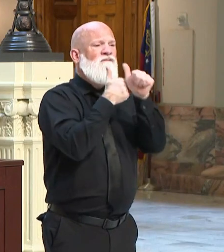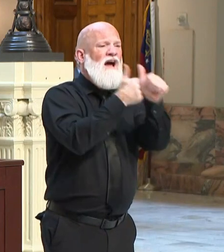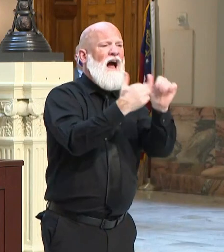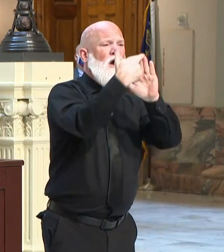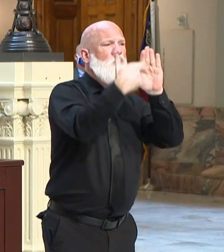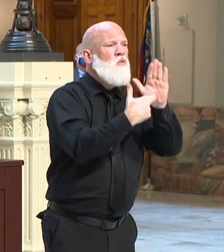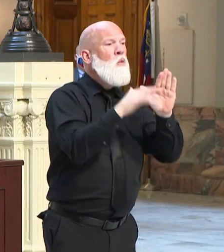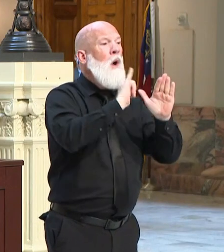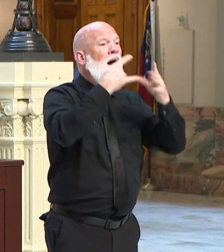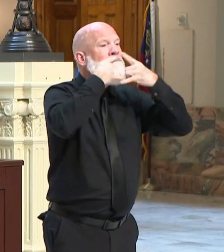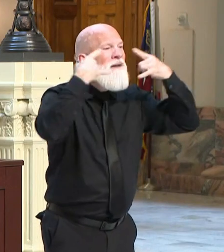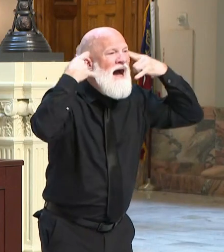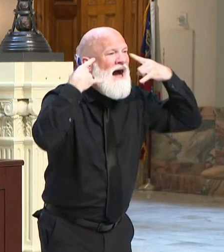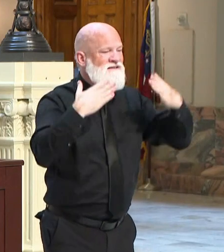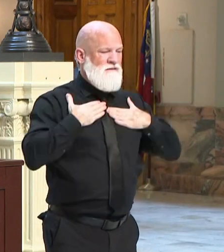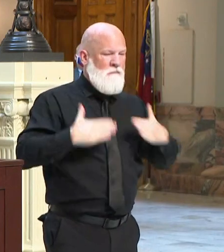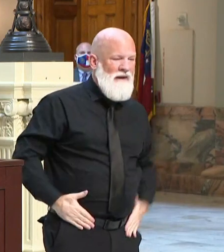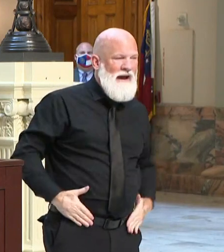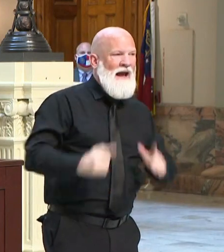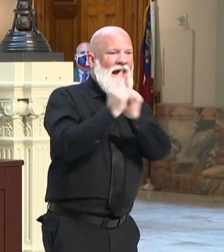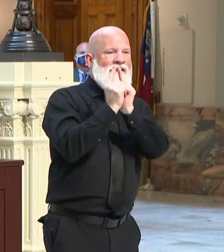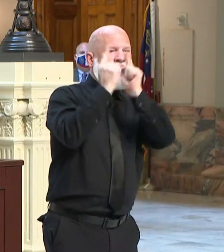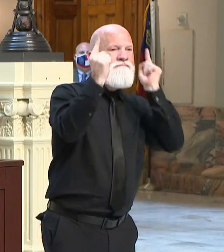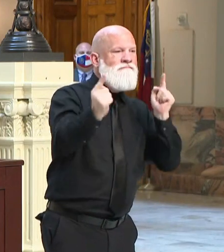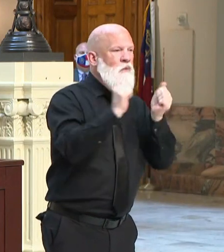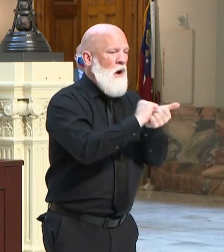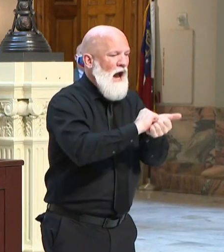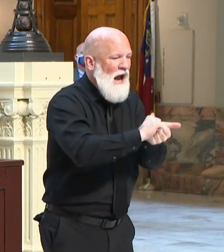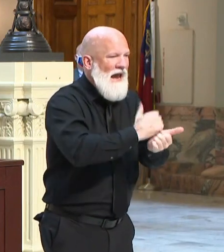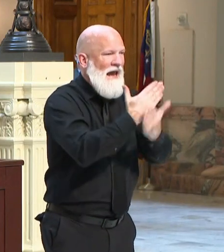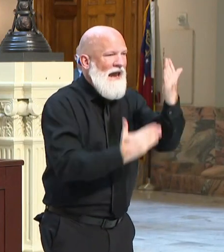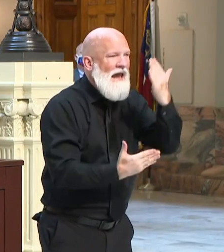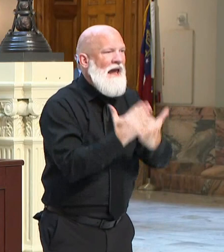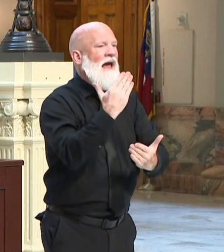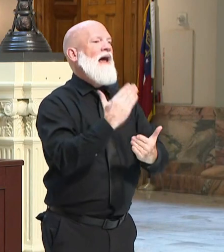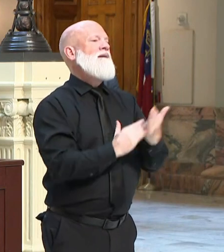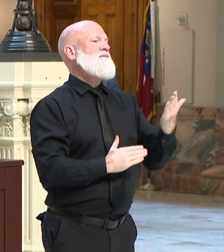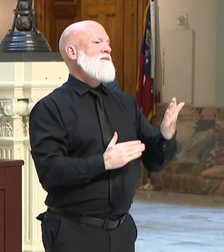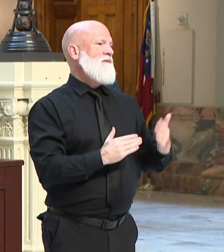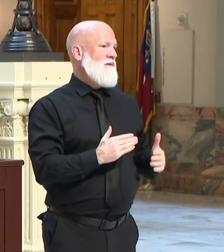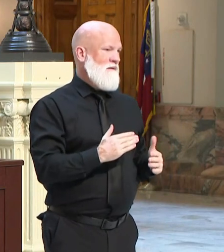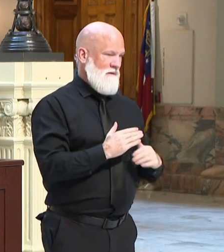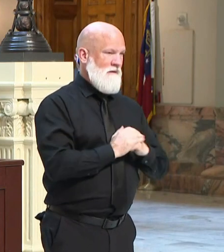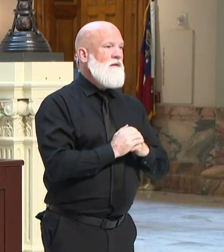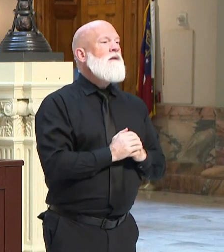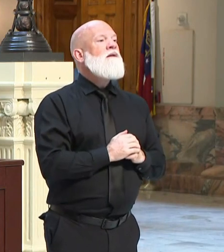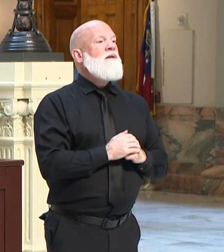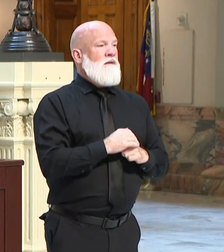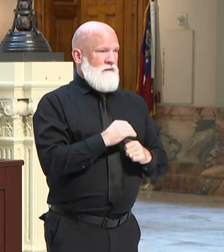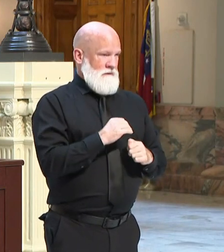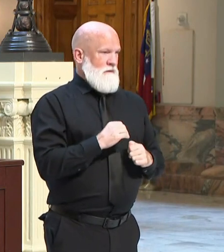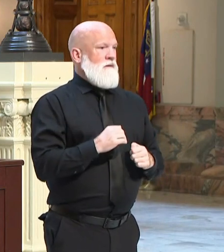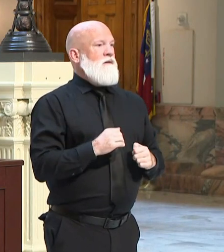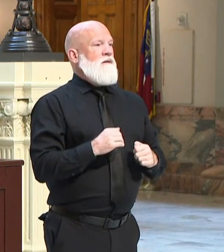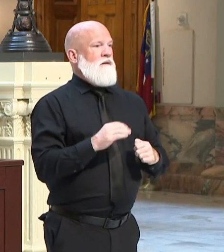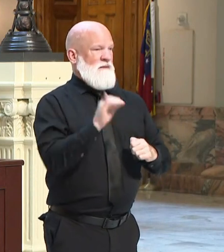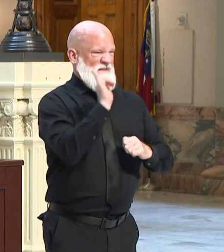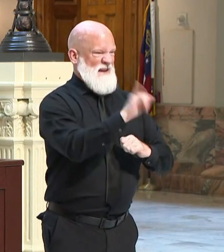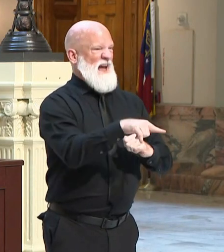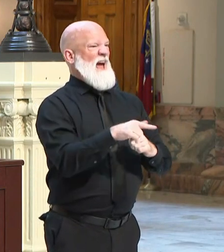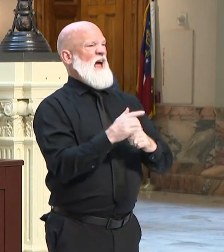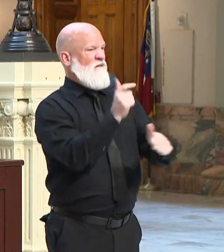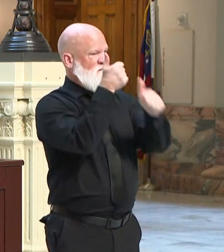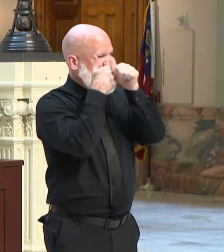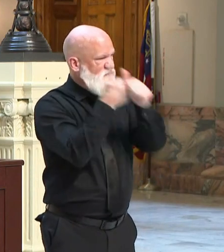out in public, trying to avoid big gatherings, washing your hands, and most of all, please